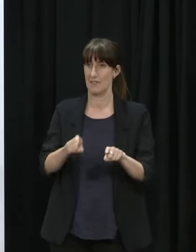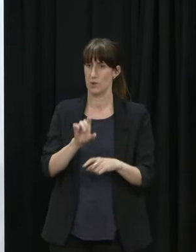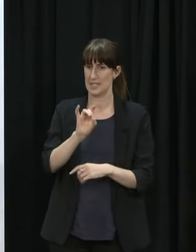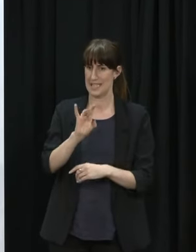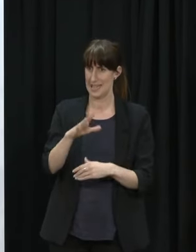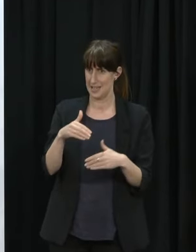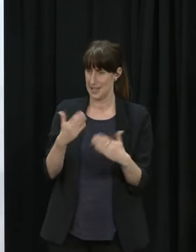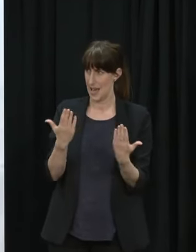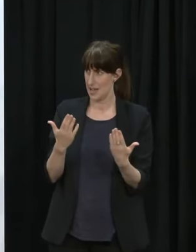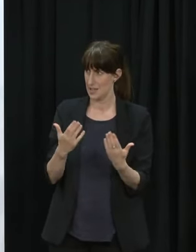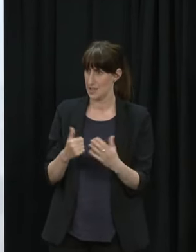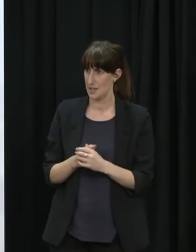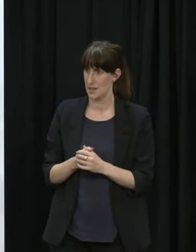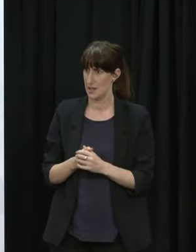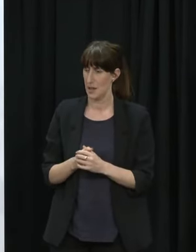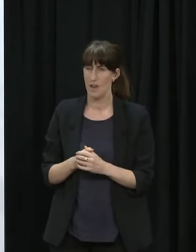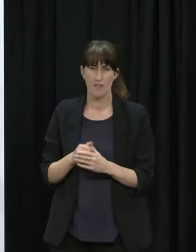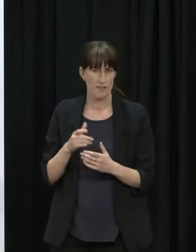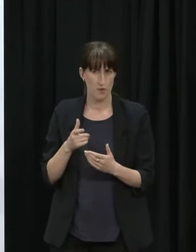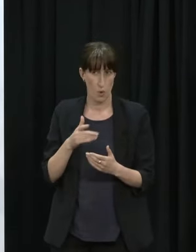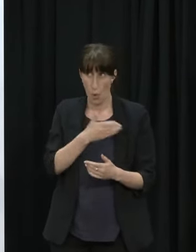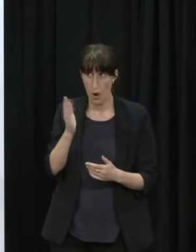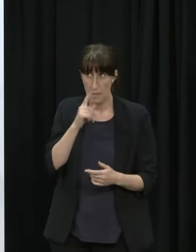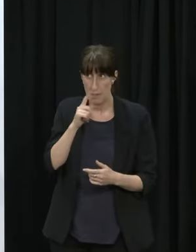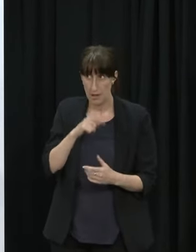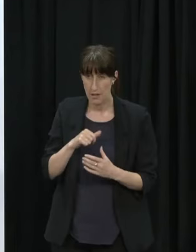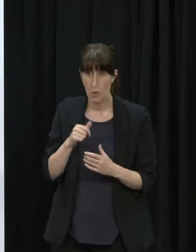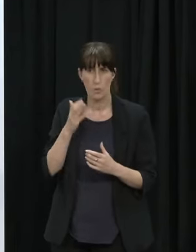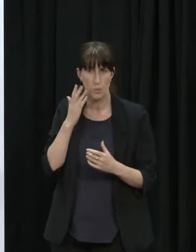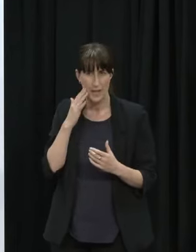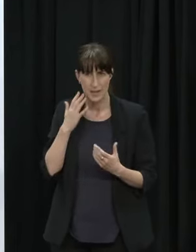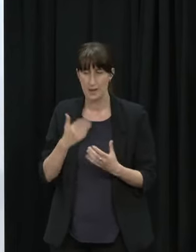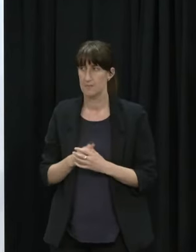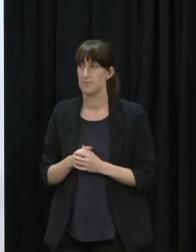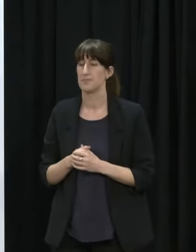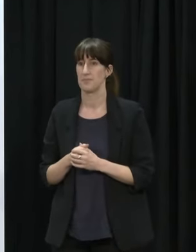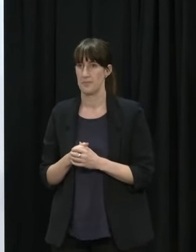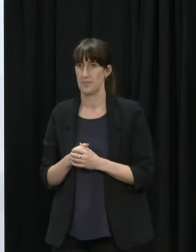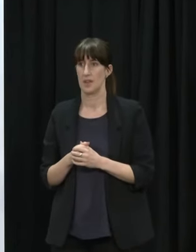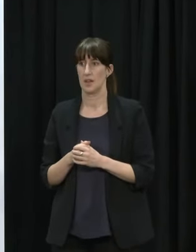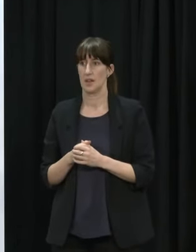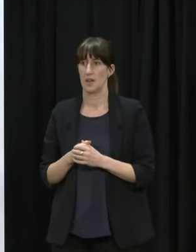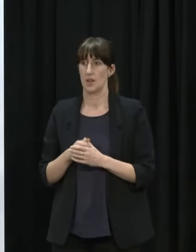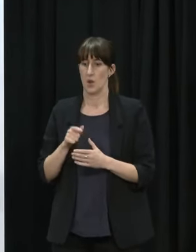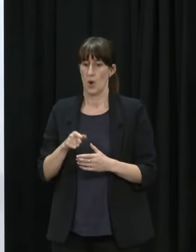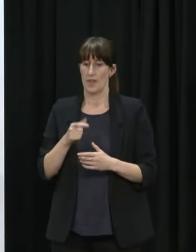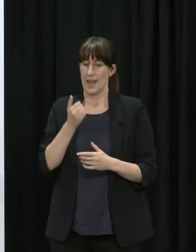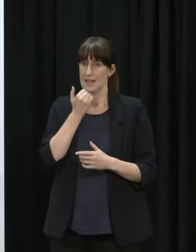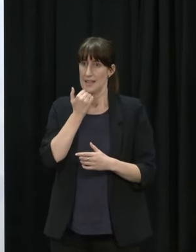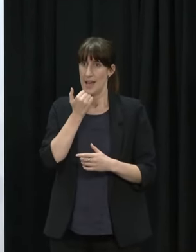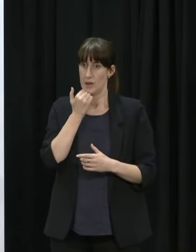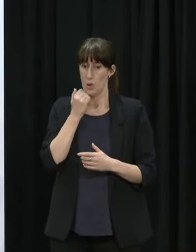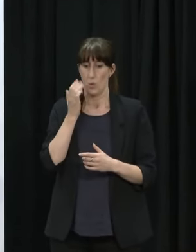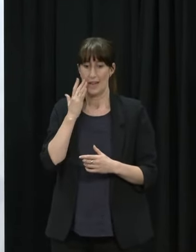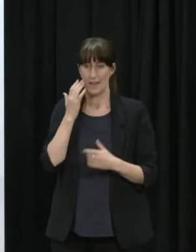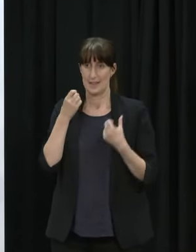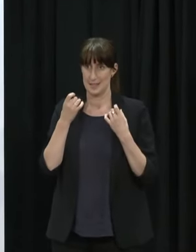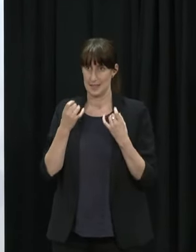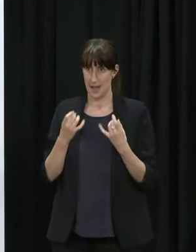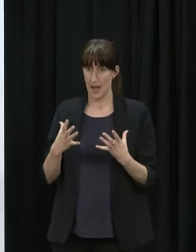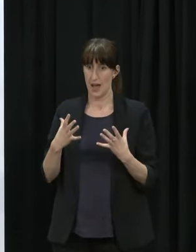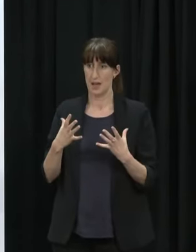those who are arriving after the date in which that new requirement comes into effect